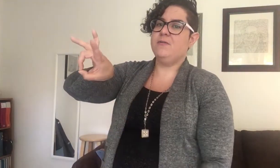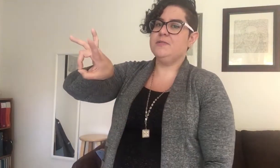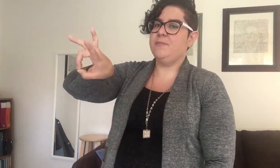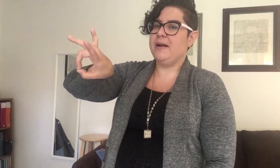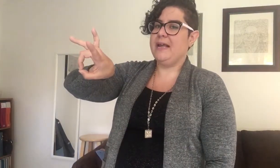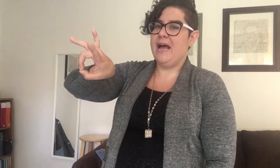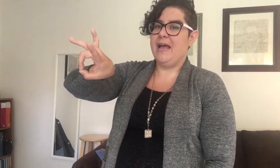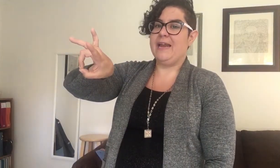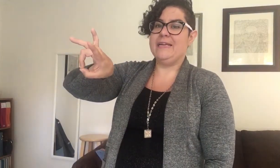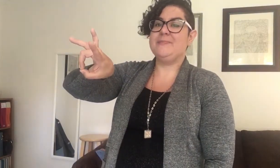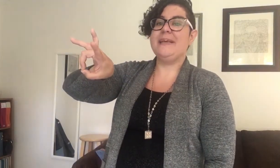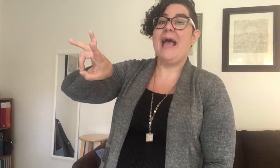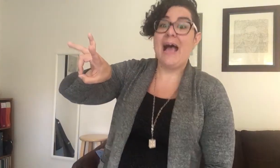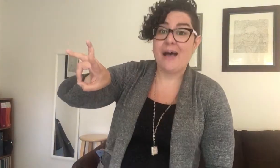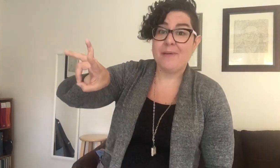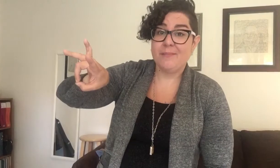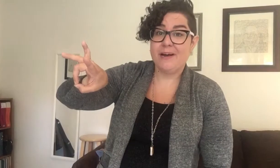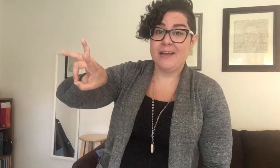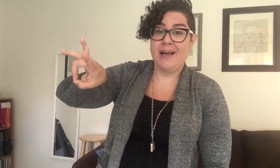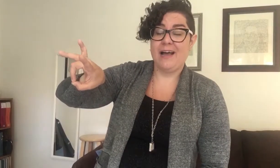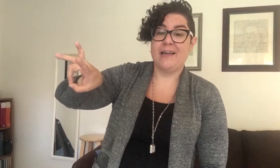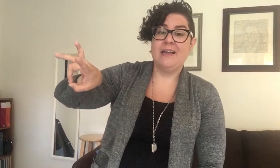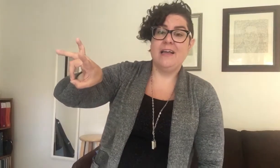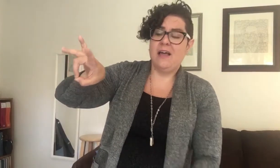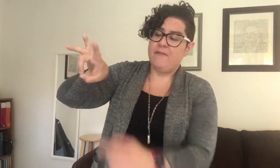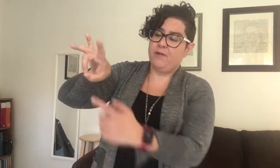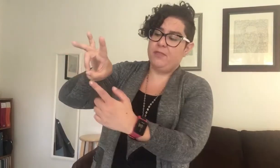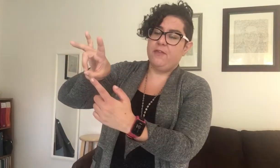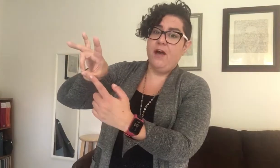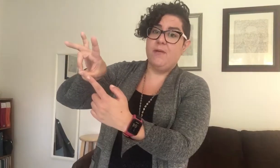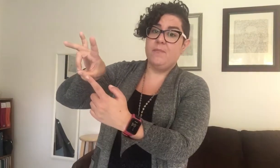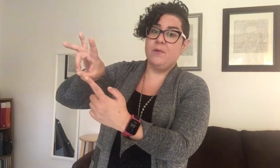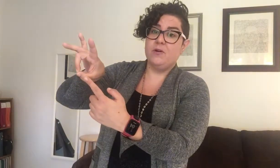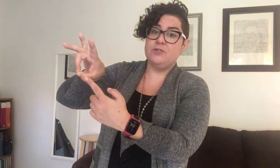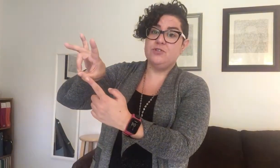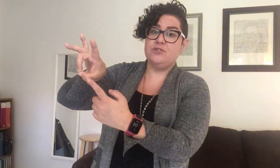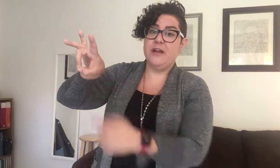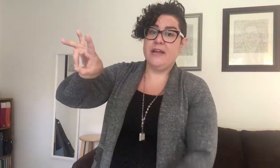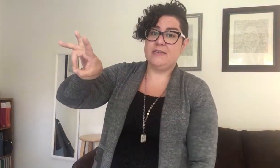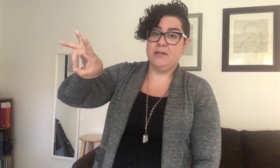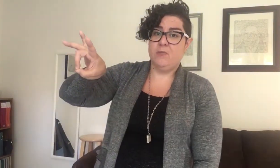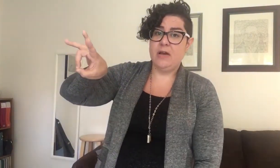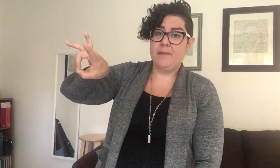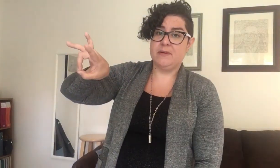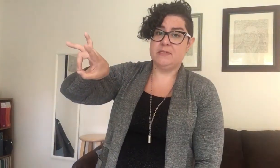bunny eye, a nice big happy bunny eye. If our thumb goes straight, what happens?